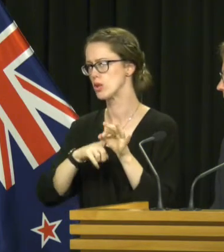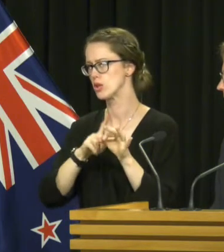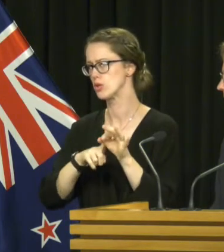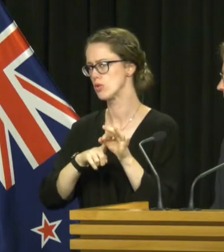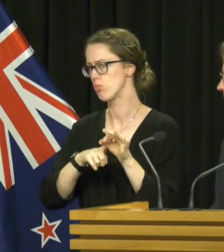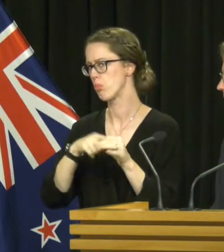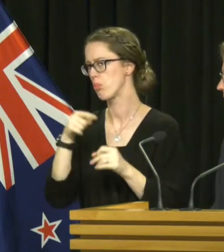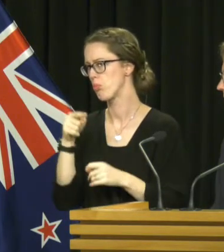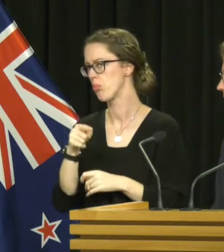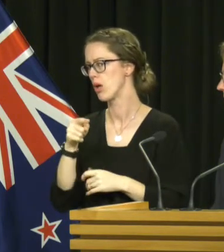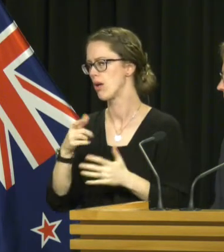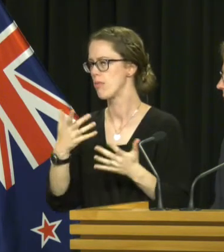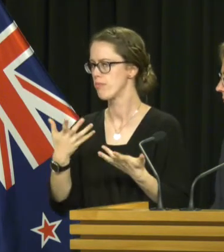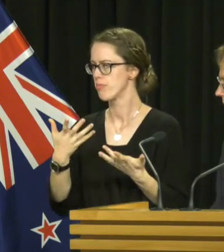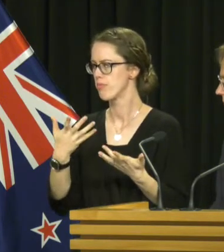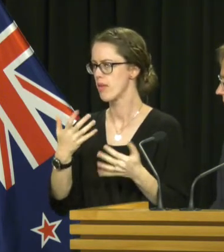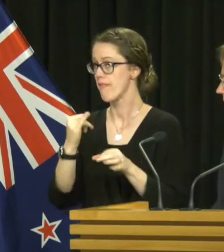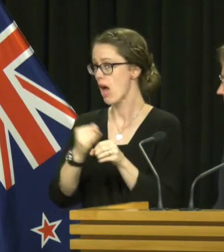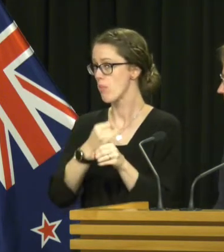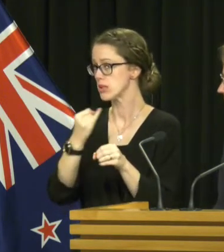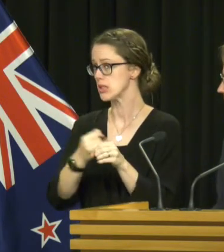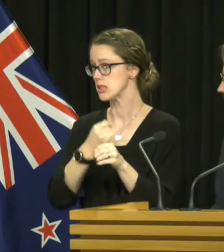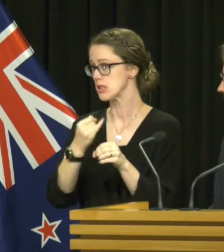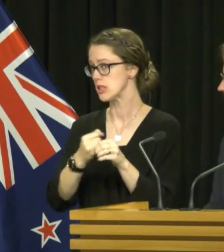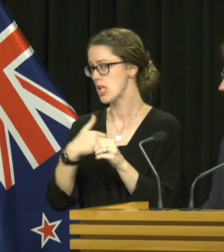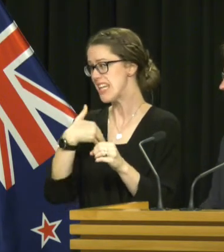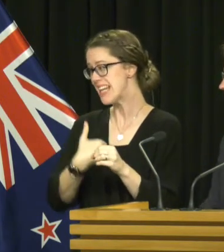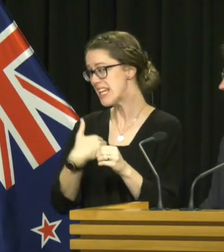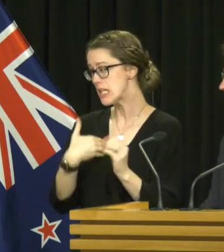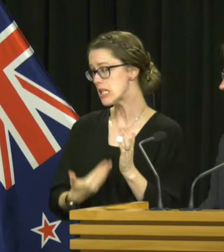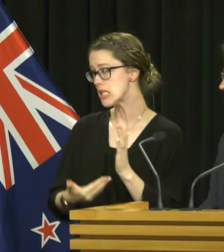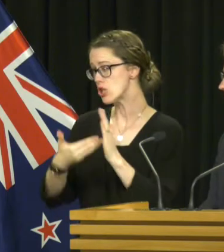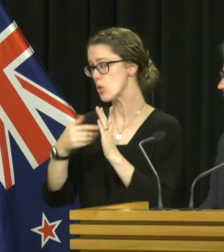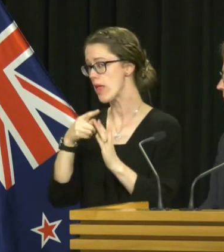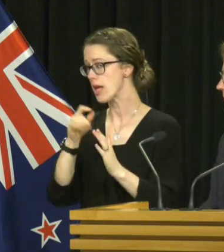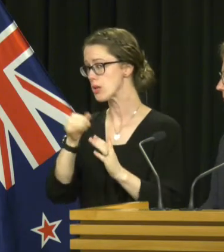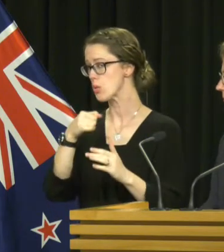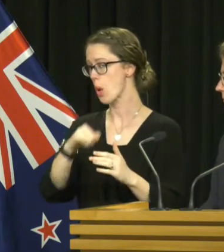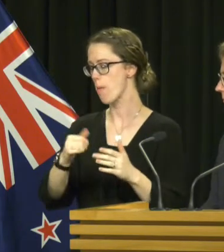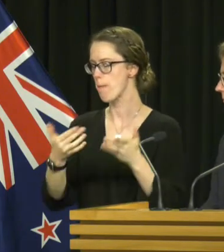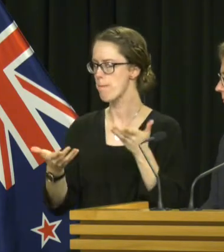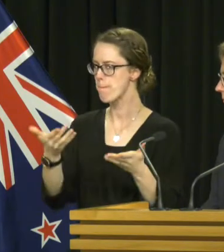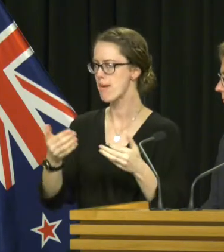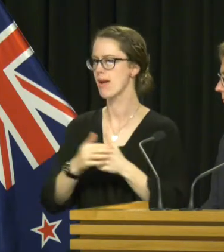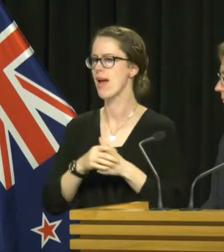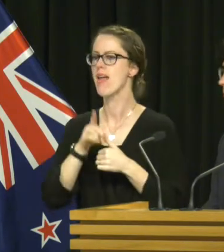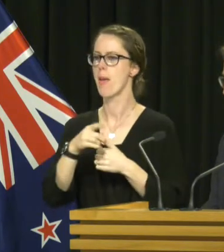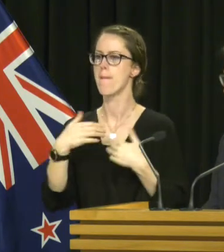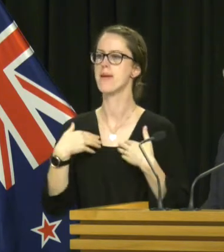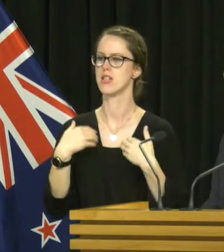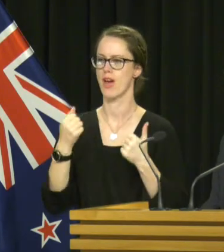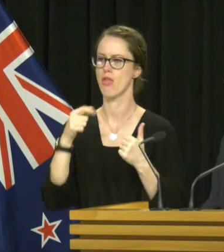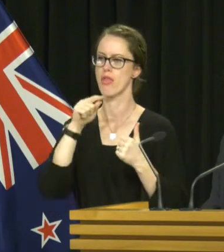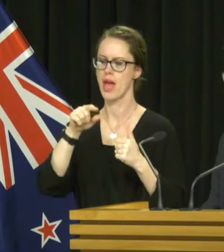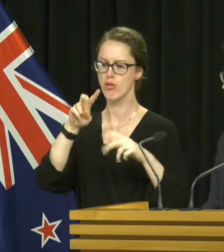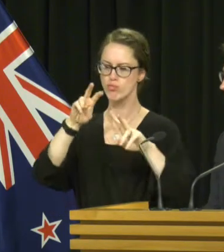are pharmacists needed in addition to that? That's something that the Ministry of Health is looking at, but